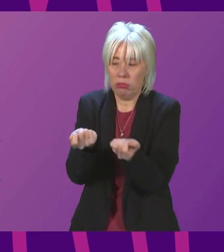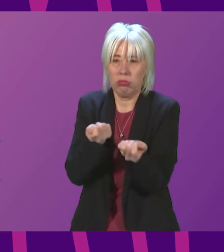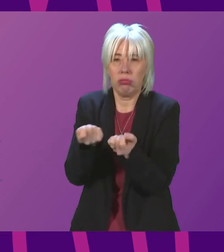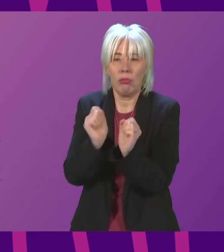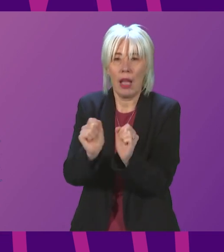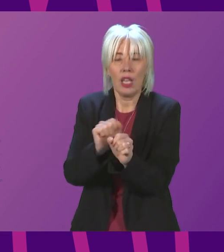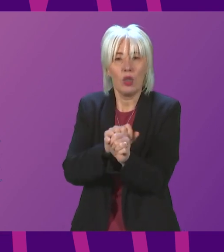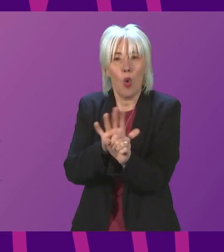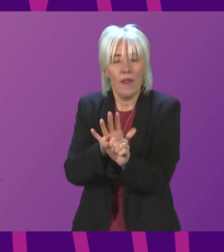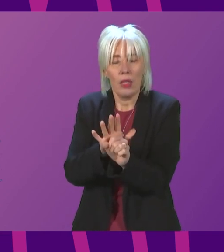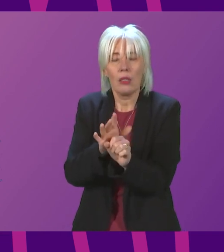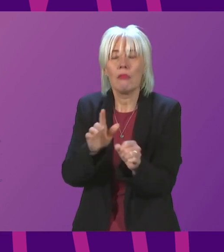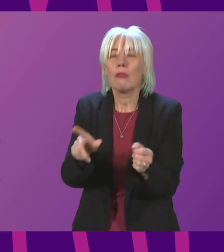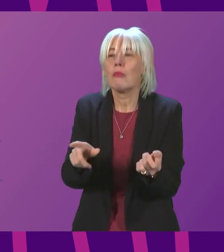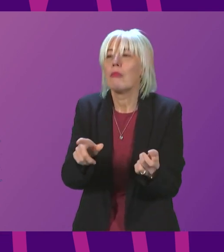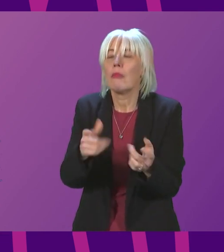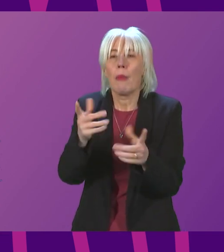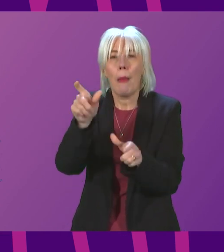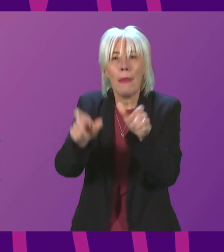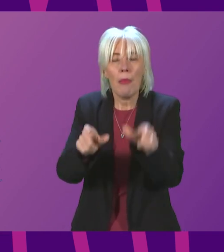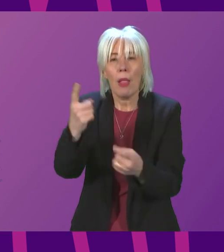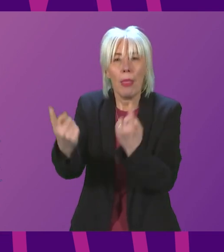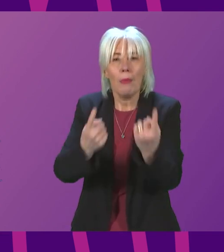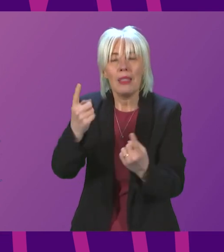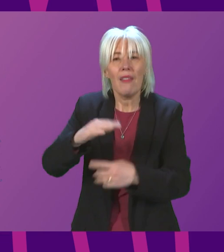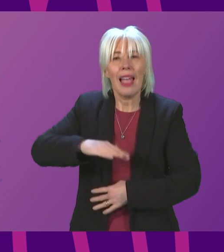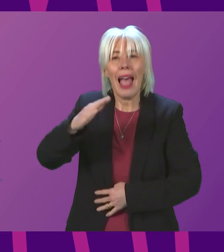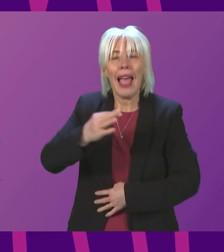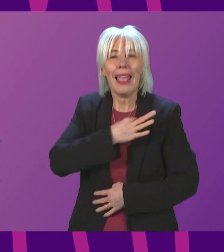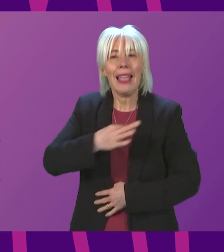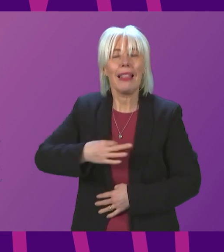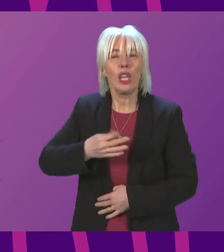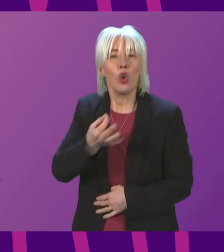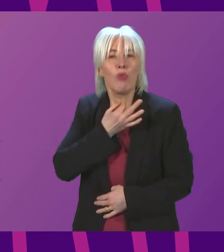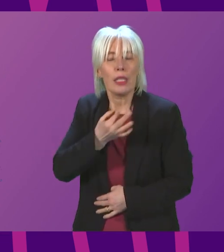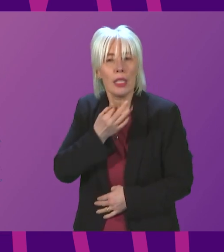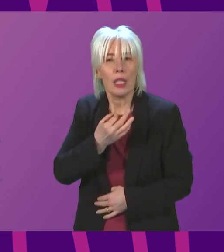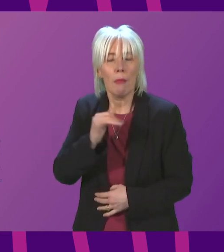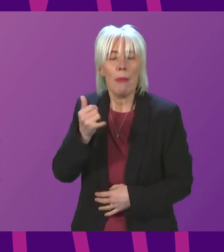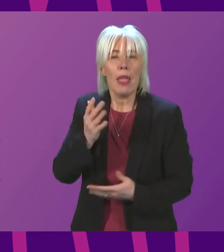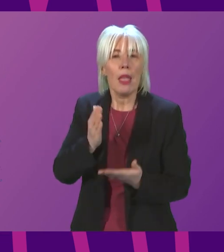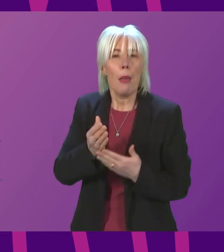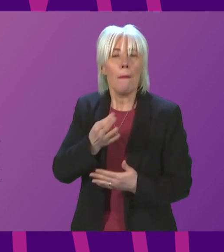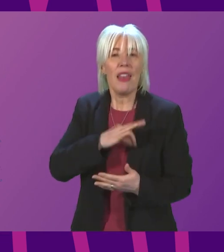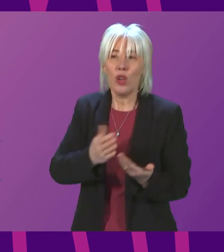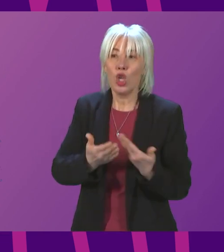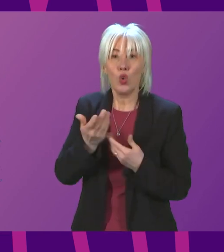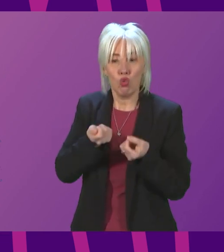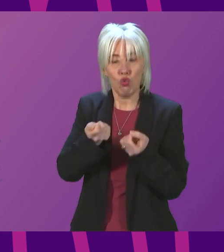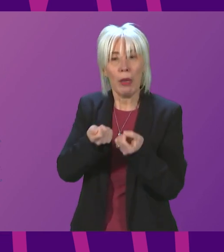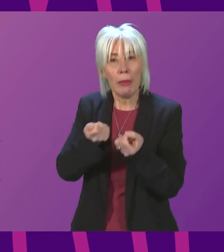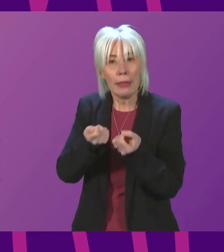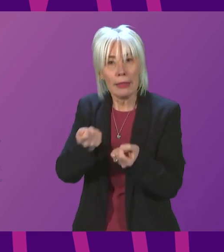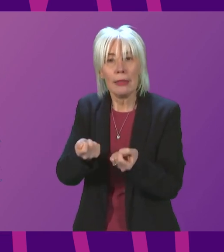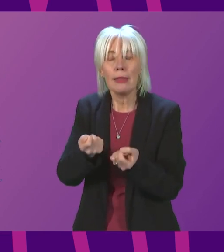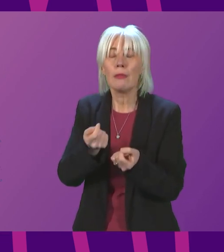of COVID people who are at a higher clinical risk may also benefit from the new treatments that have been identified and